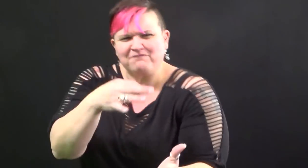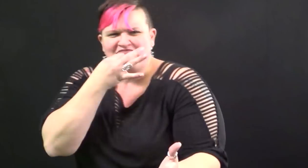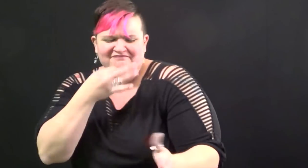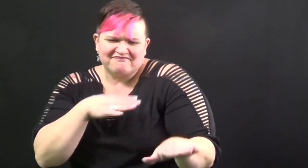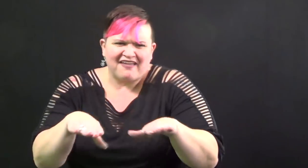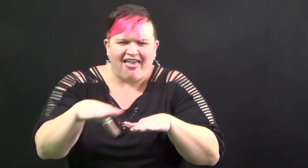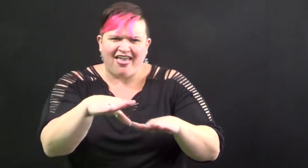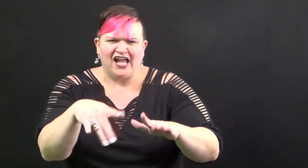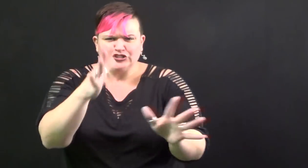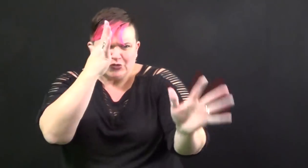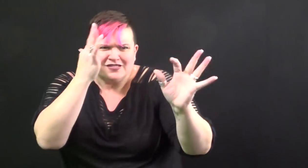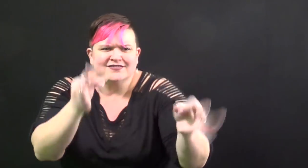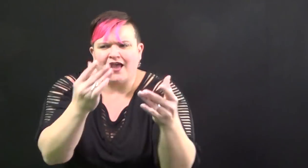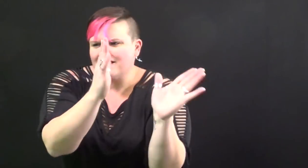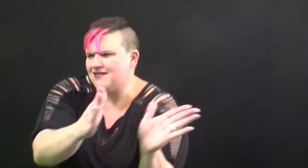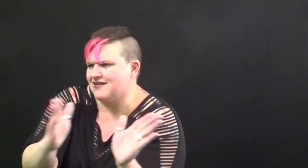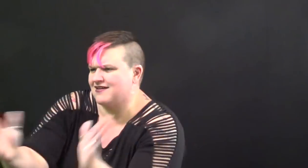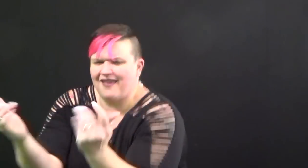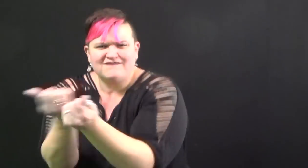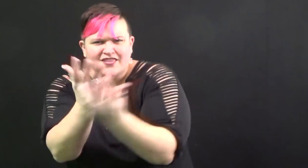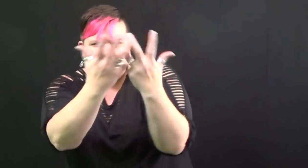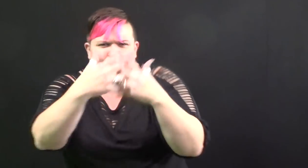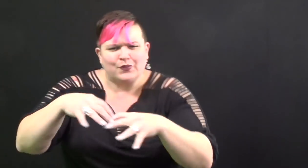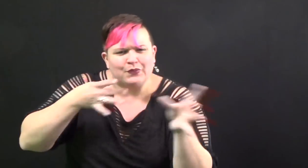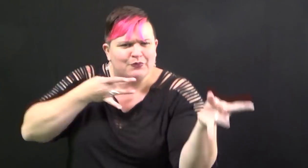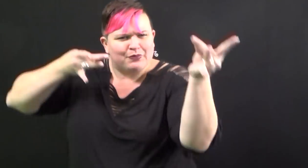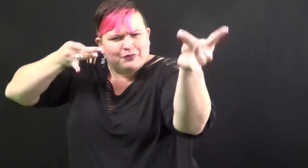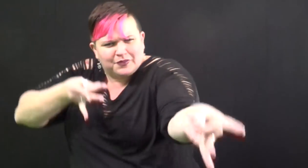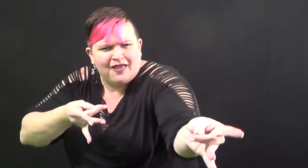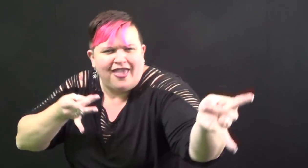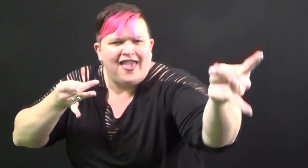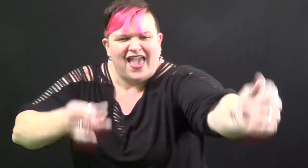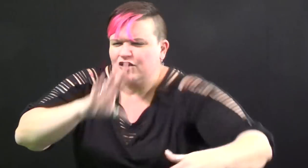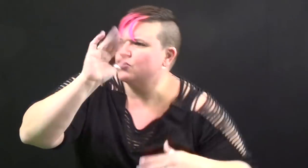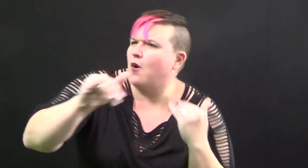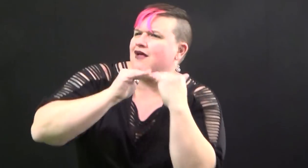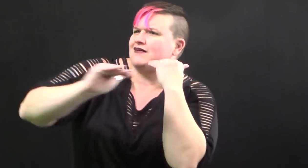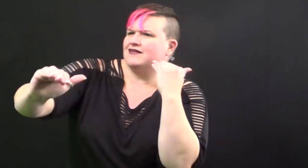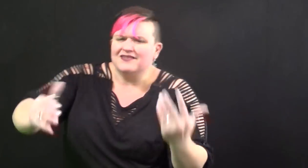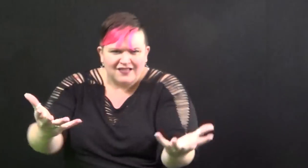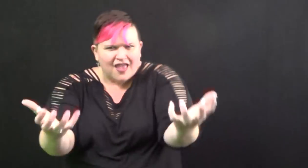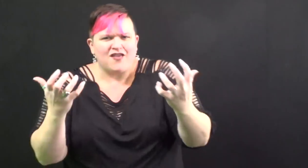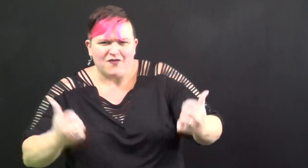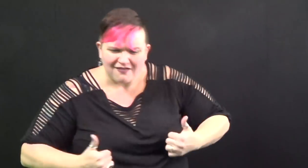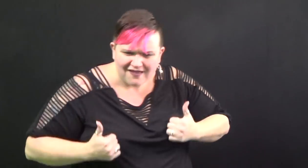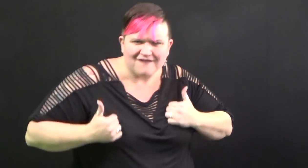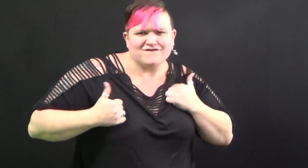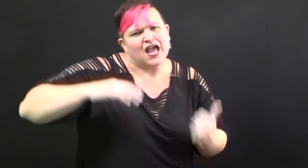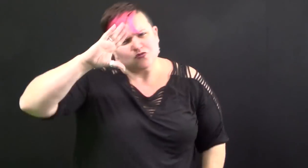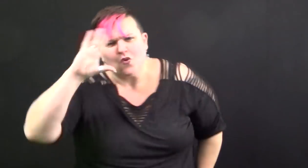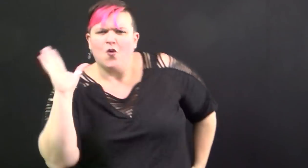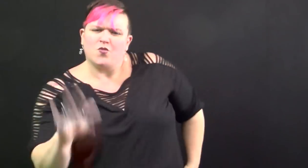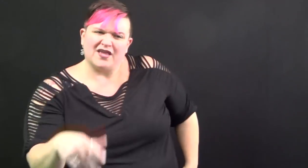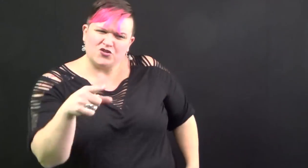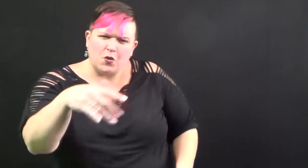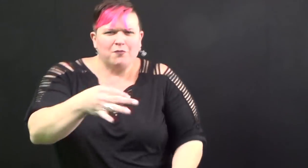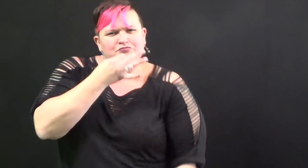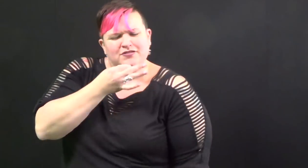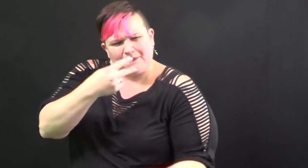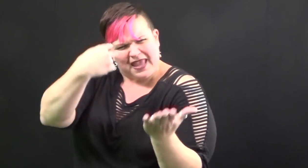two, one, two, always on beat. I know you've been looking for something concrete. You must have been born with two right feet. You must have